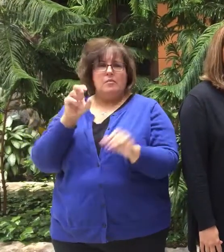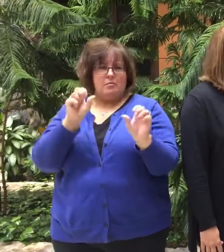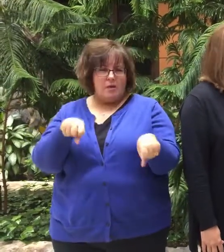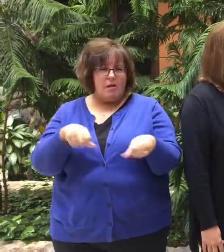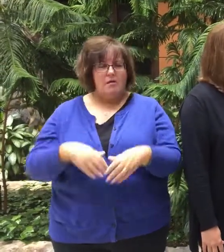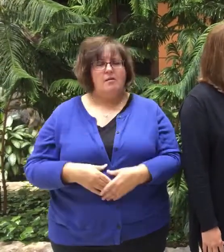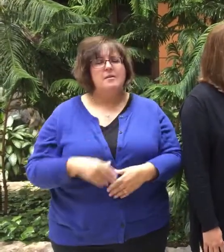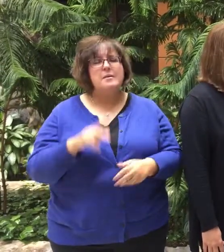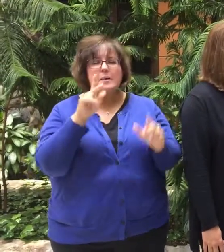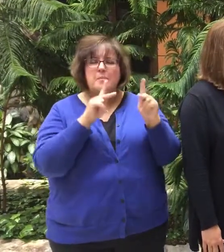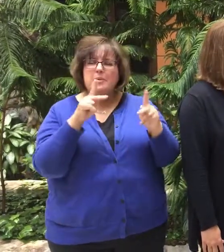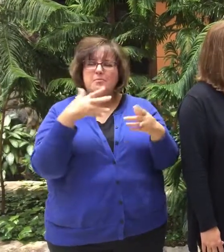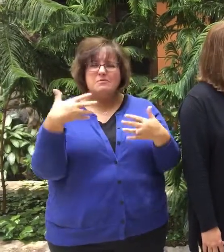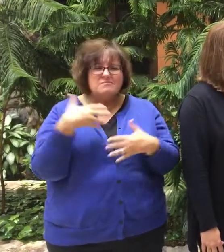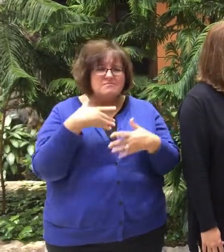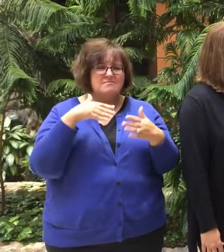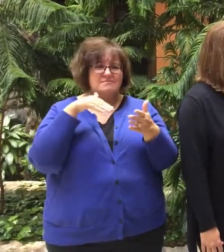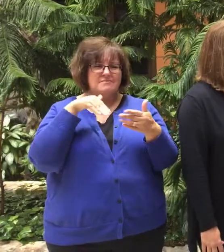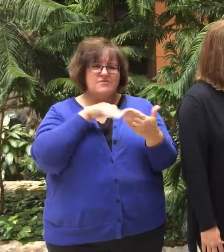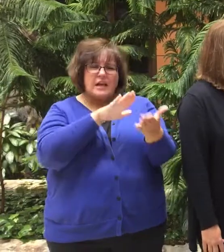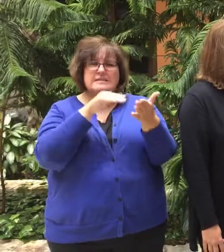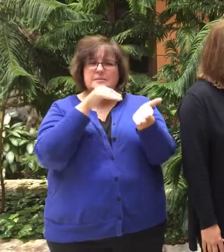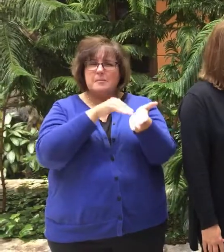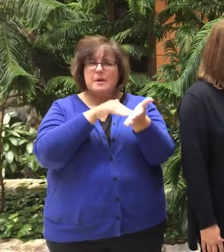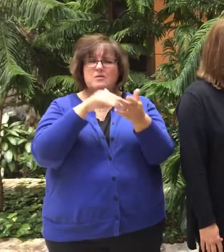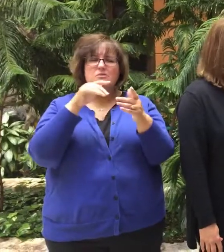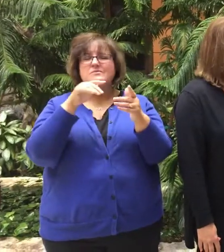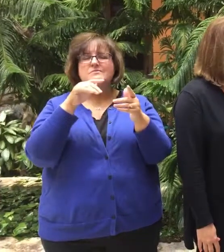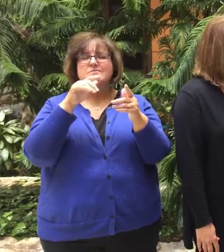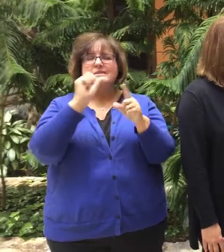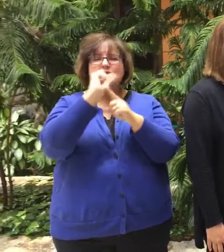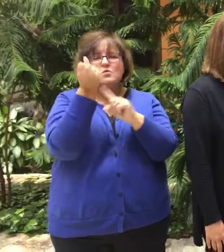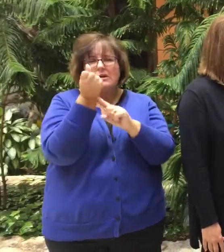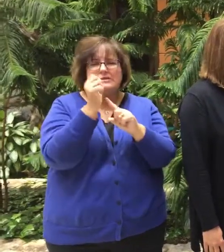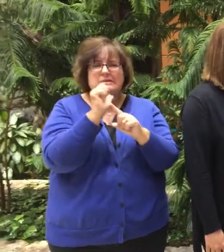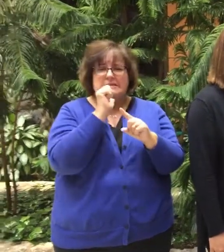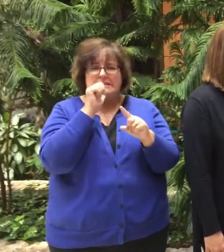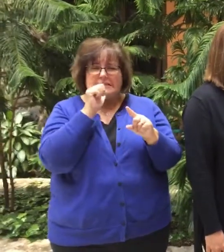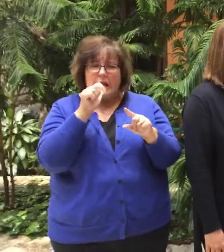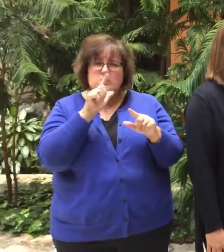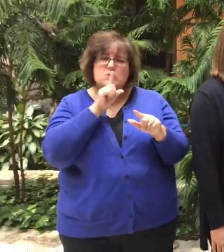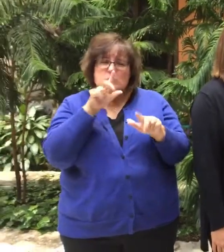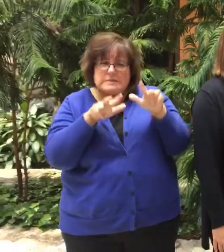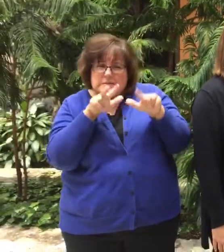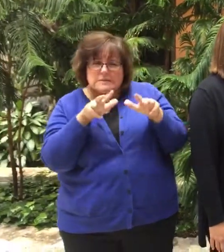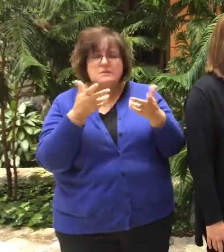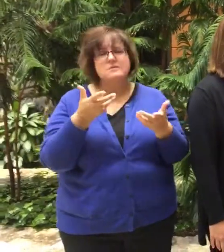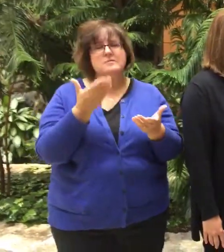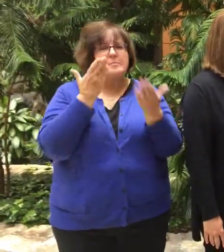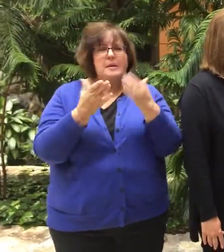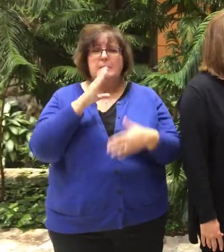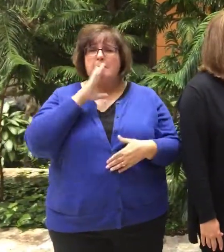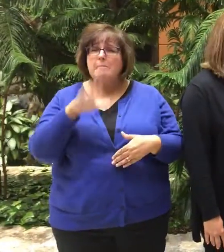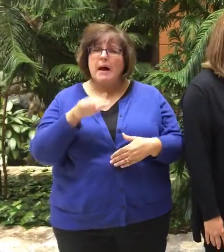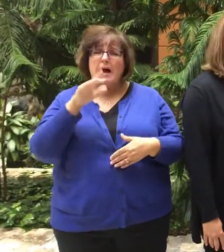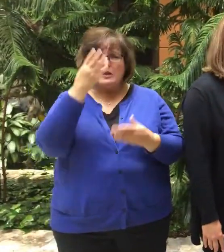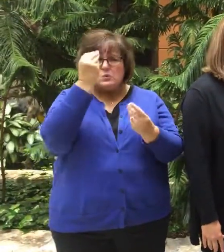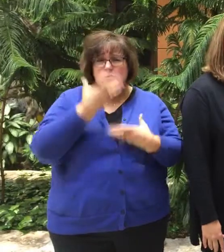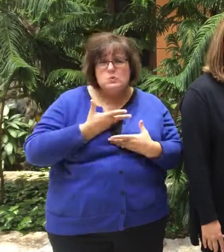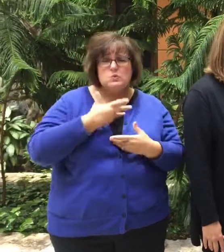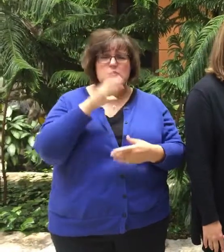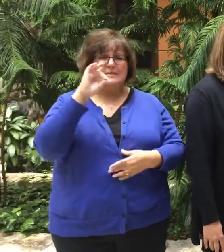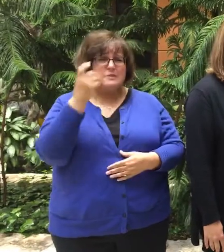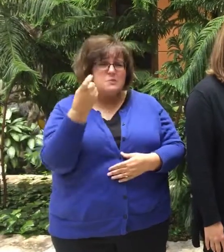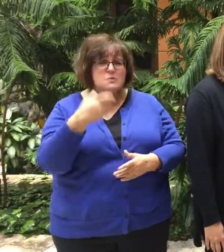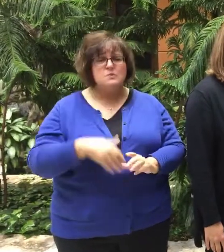facing medical situations that they're, you know, they're unsure of. They may have gotten a bad diagnosis or